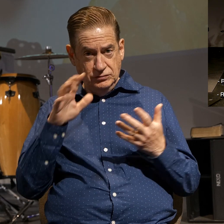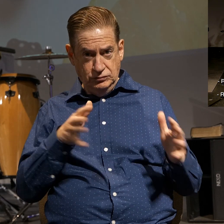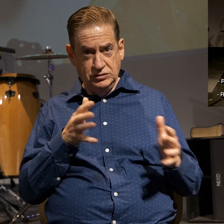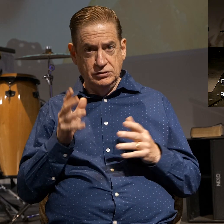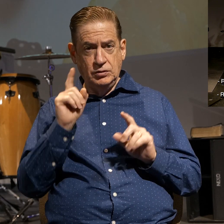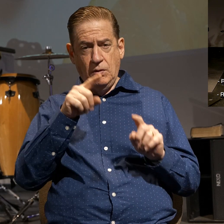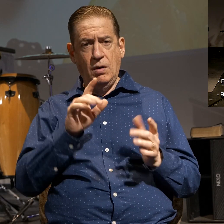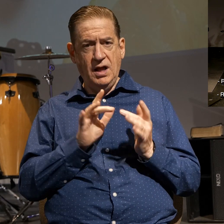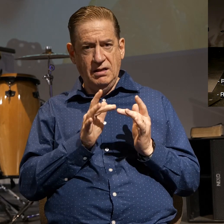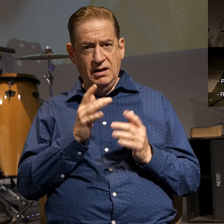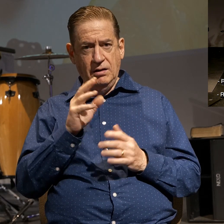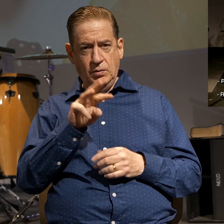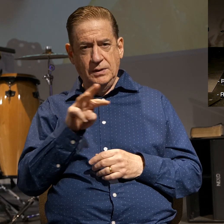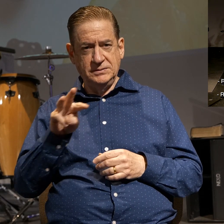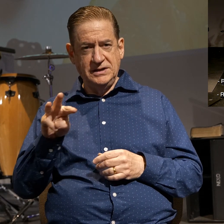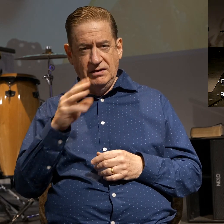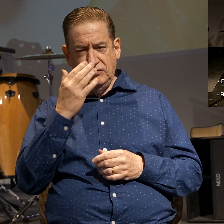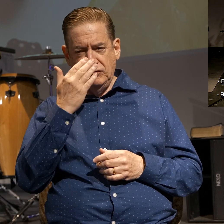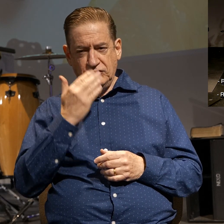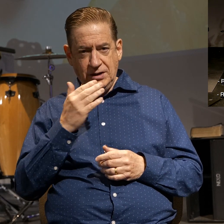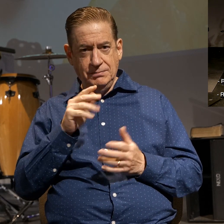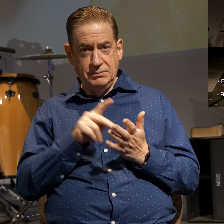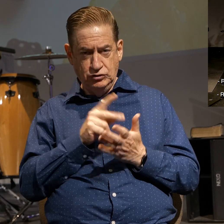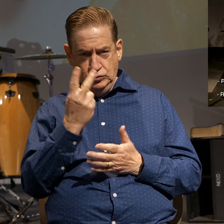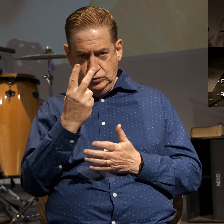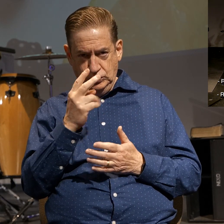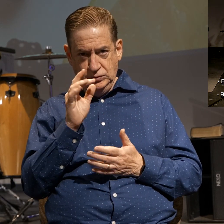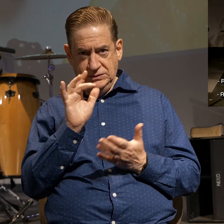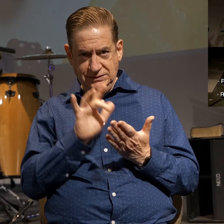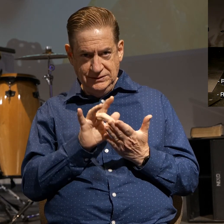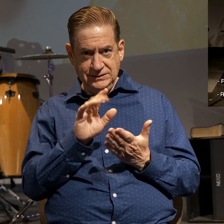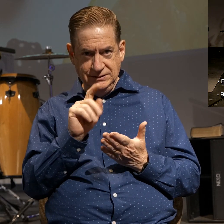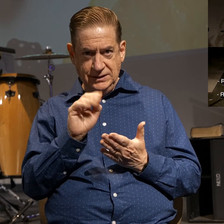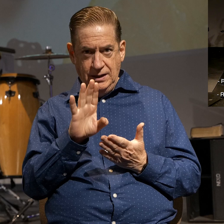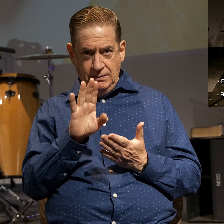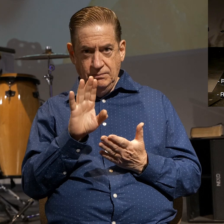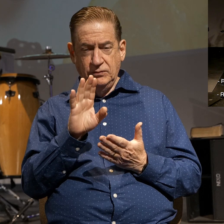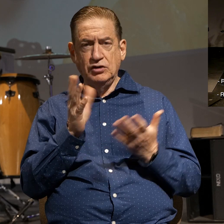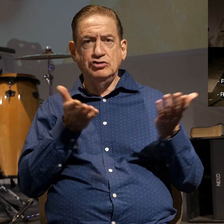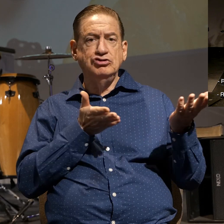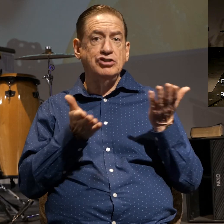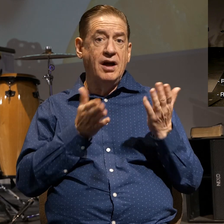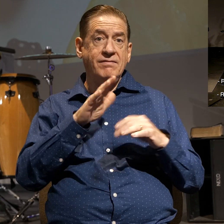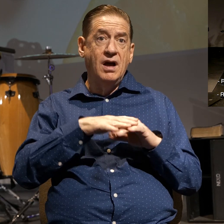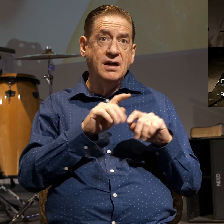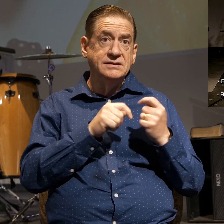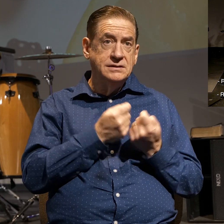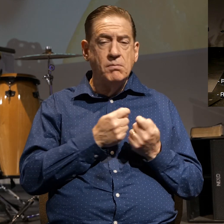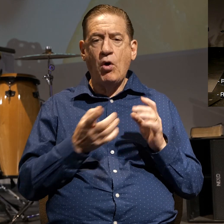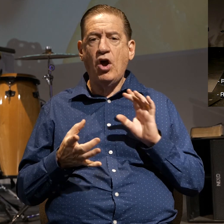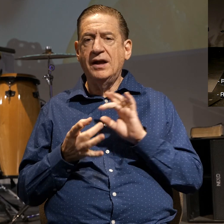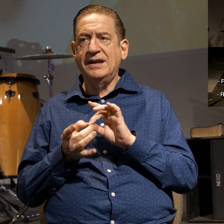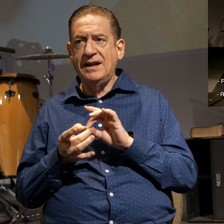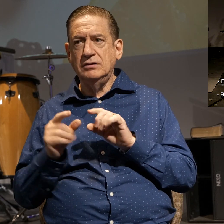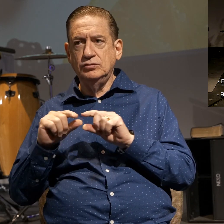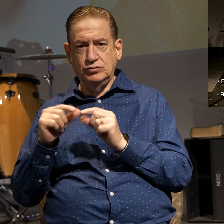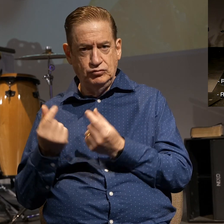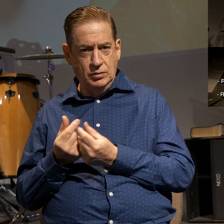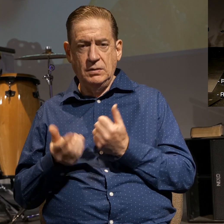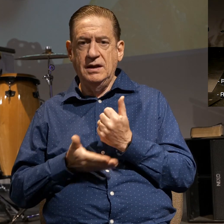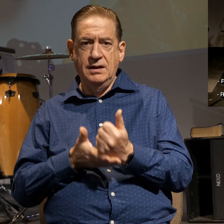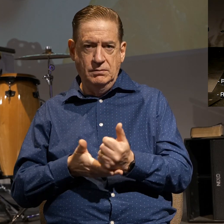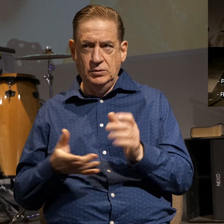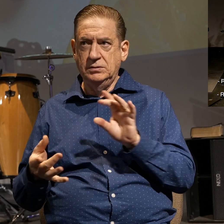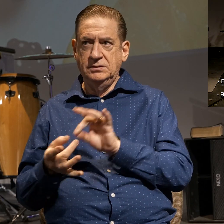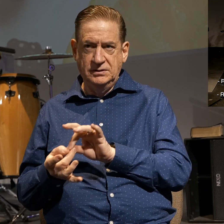on the front page and there's two tabs there one is a tab serve on a team or connect to a group and we'll help you to do that and